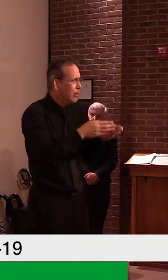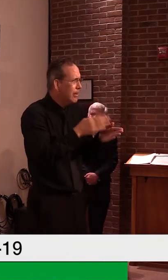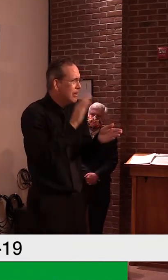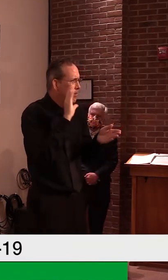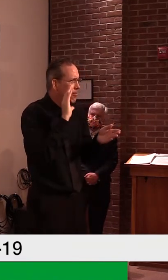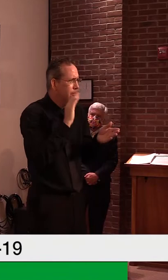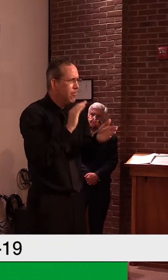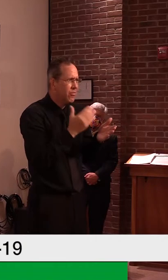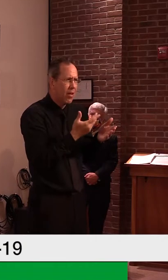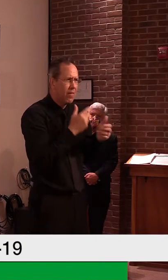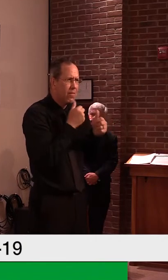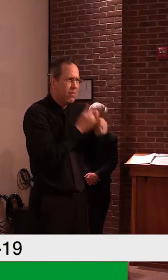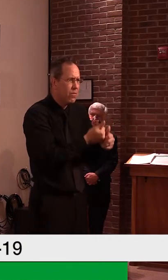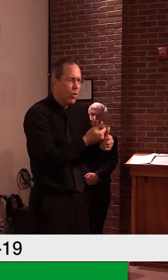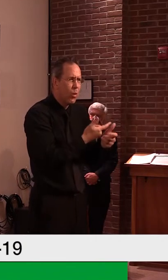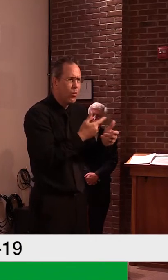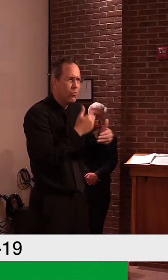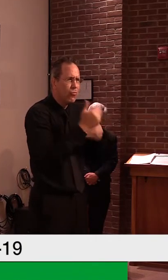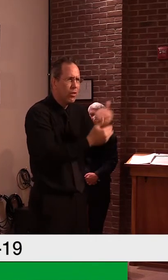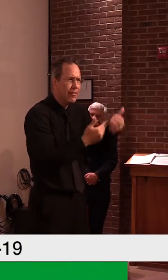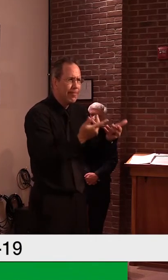that provider wanted them to go through.